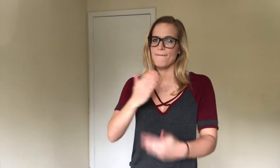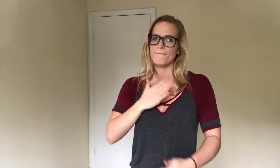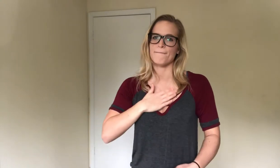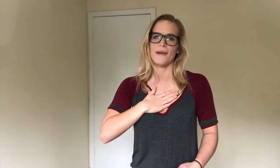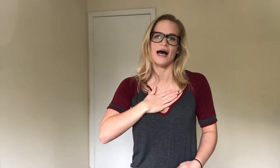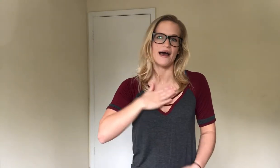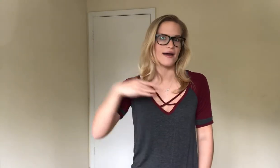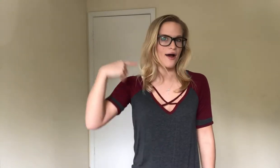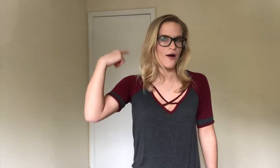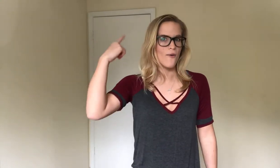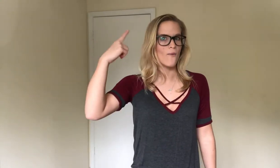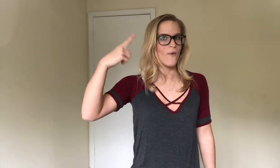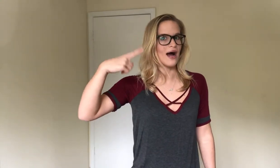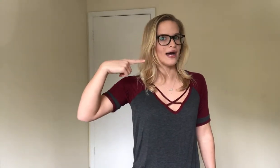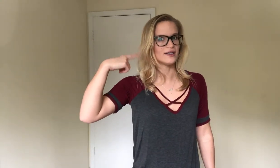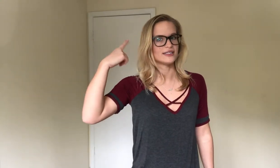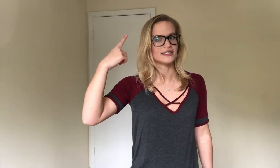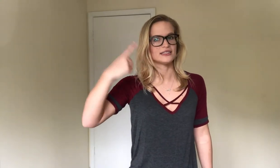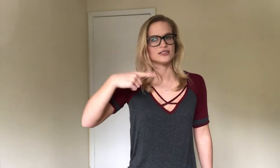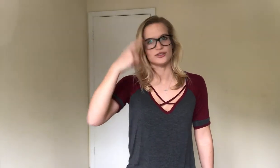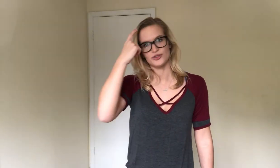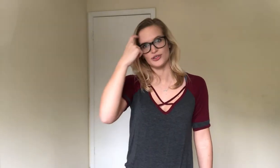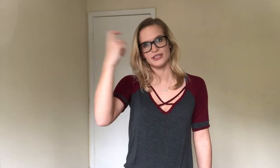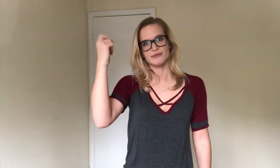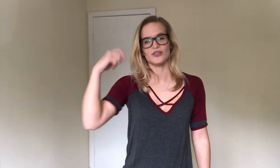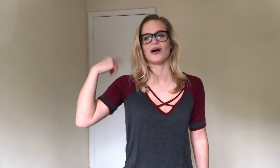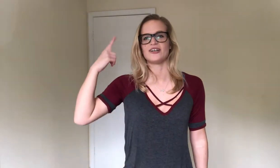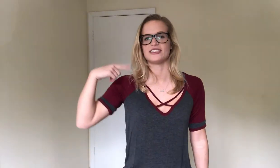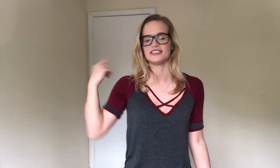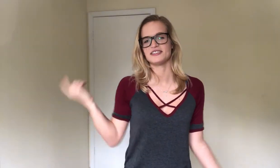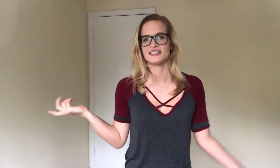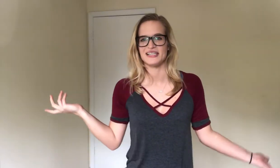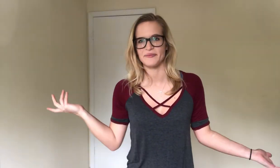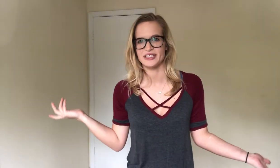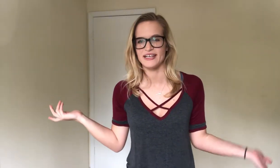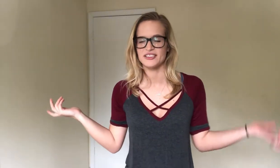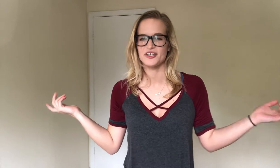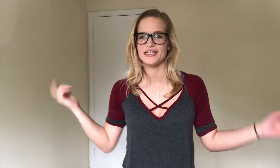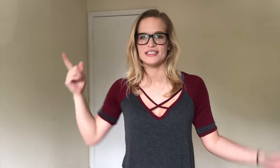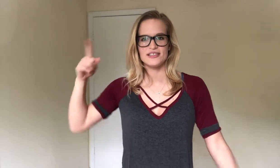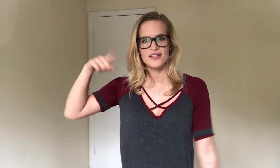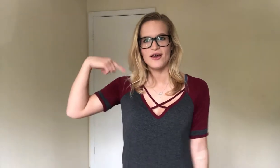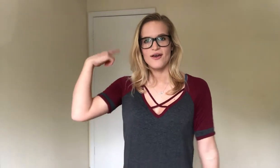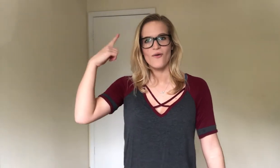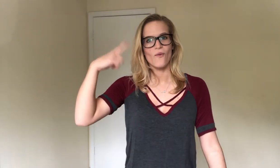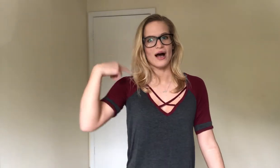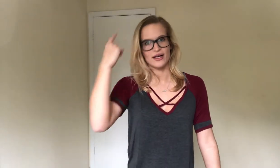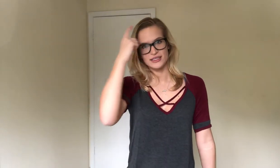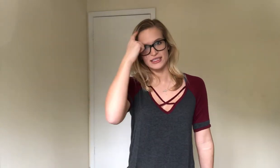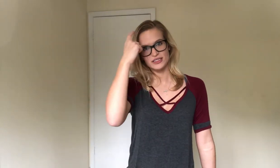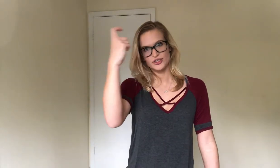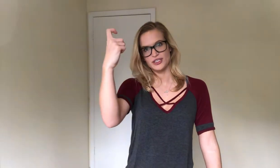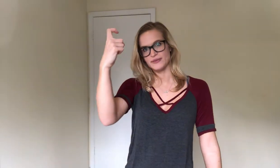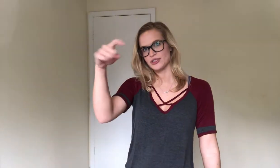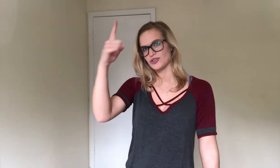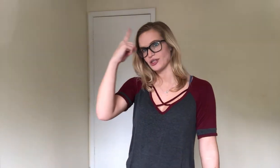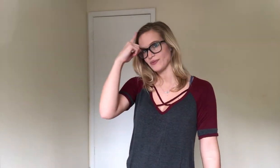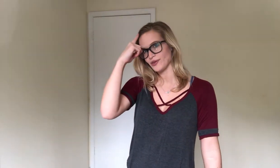my wildest dreams. So wildest is the same sign as crazy. Wildest dreams. Dream you